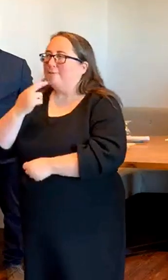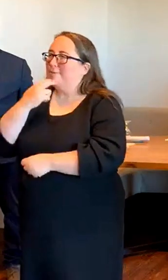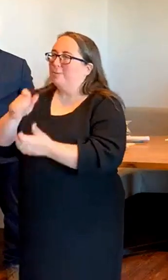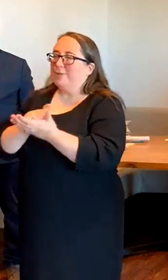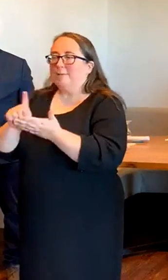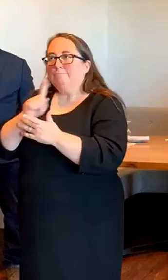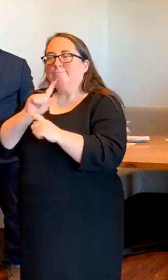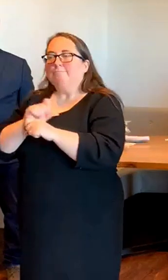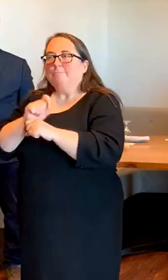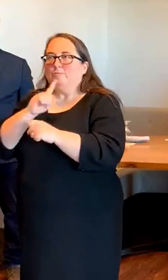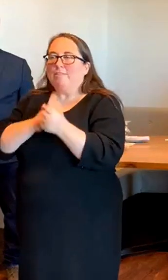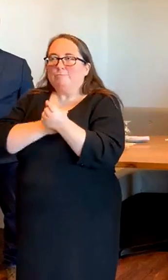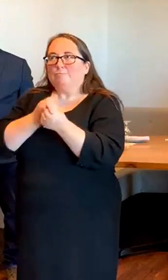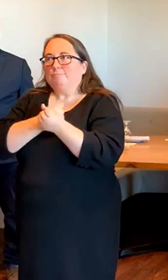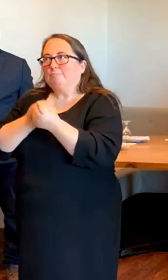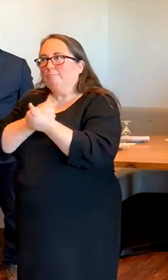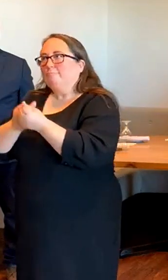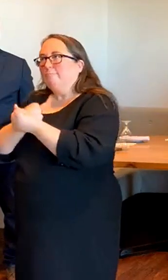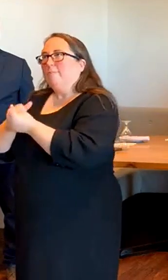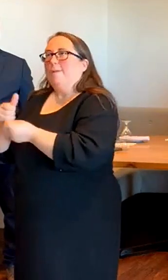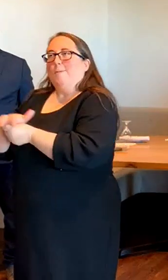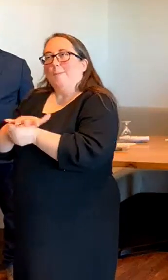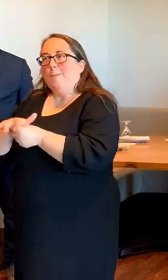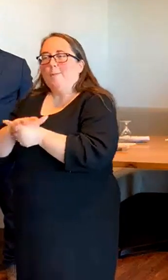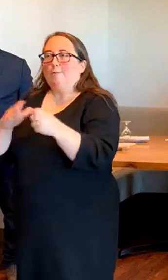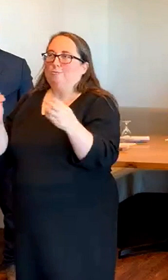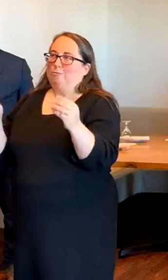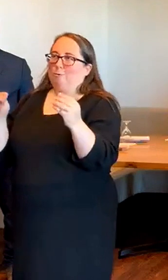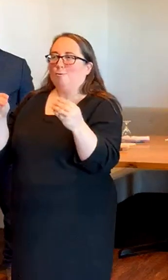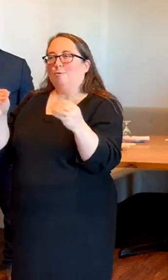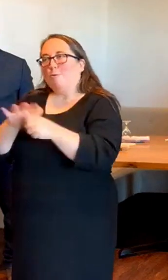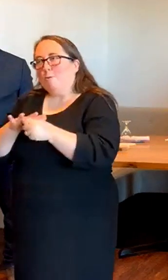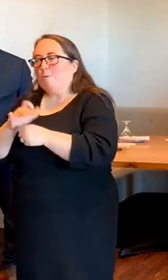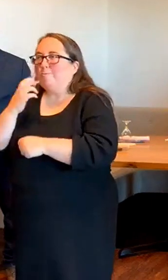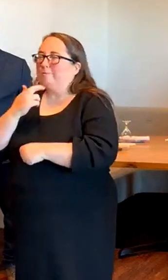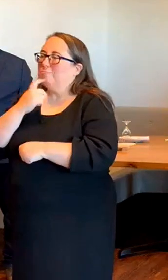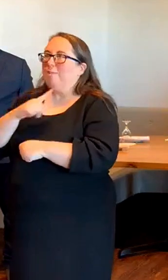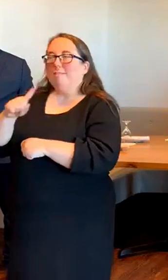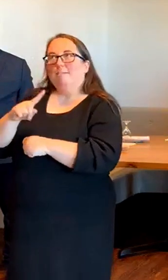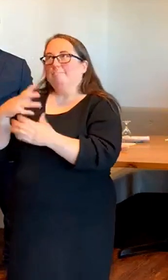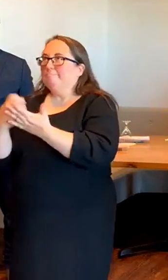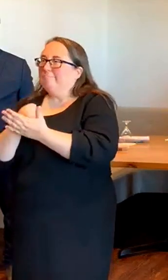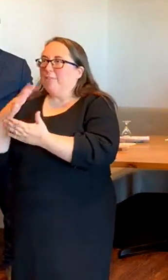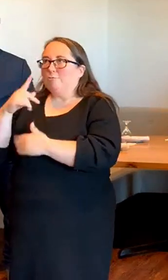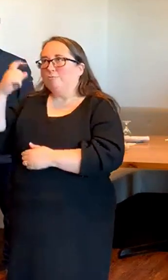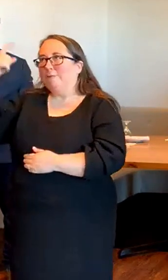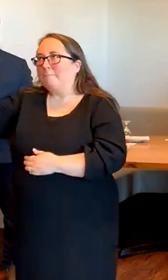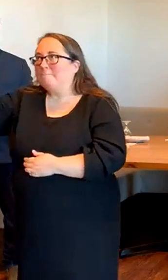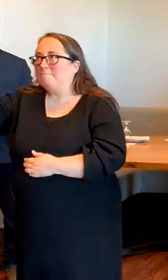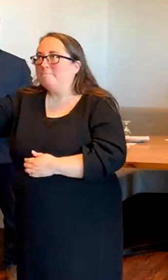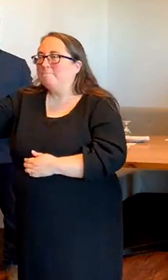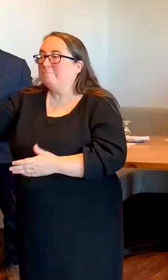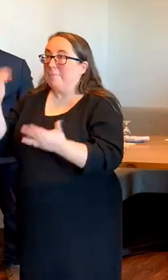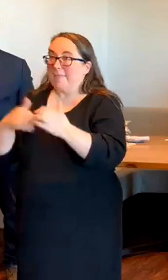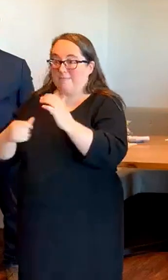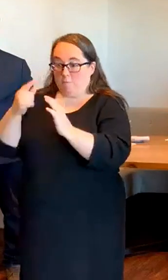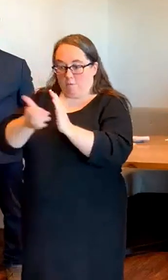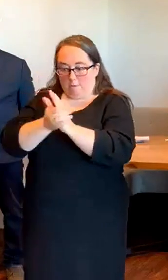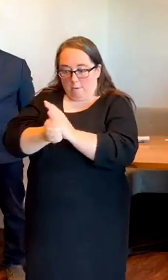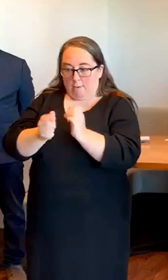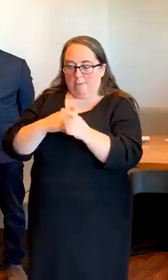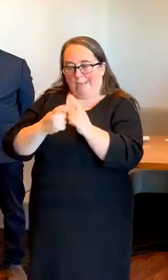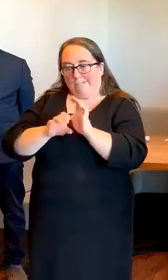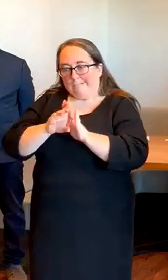supporting those merchants that are living out a dream that may have had a skill that was developed someplace else,